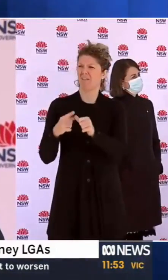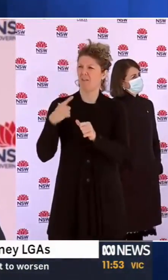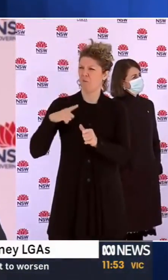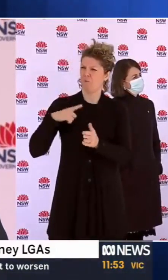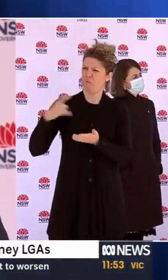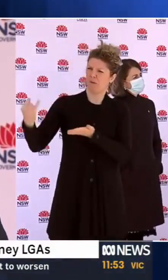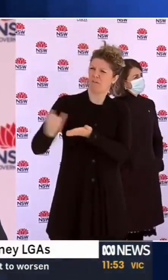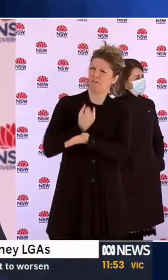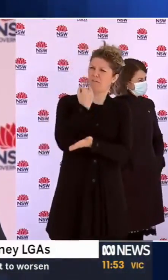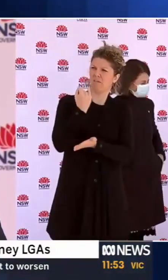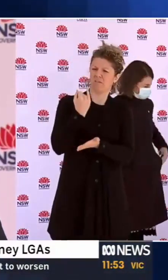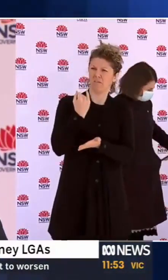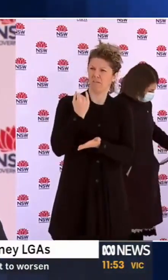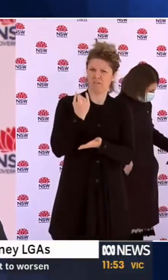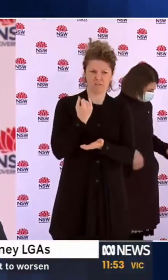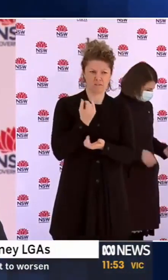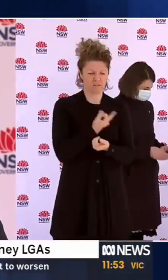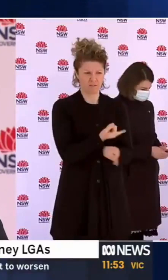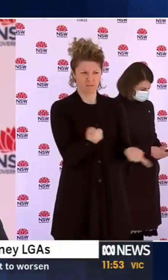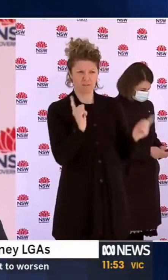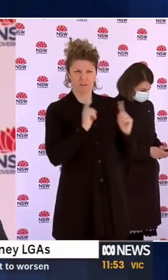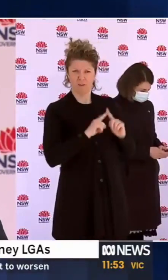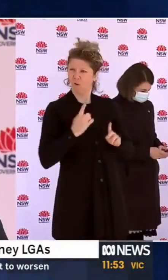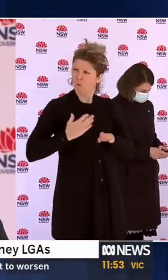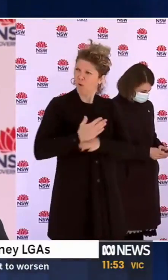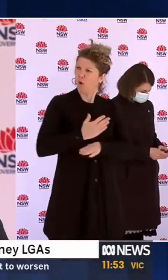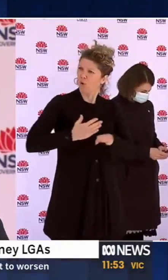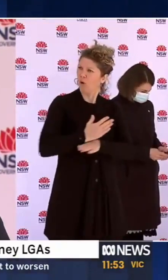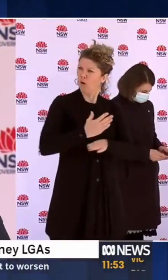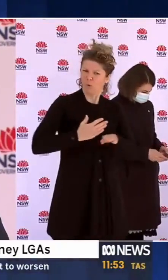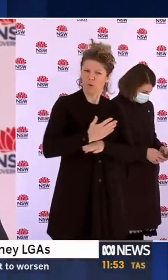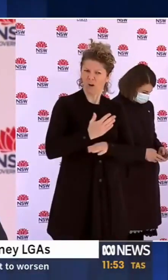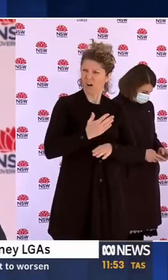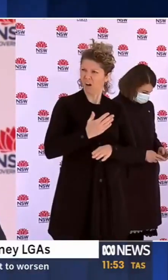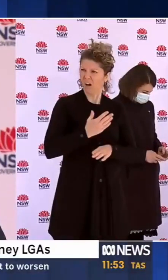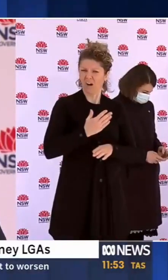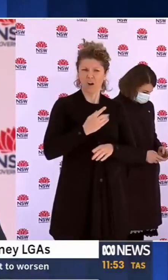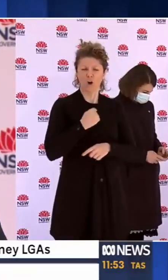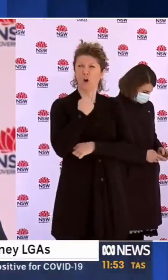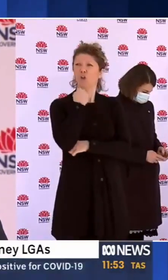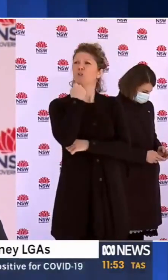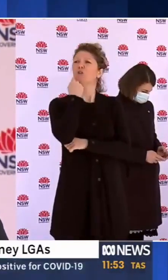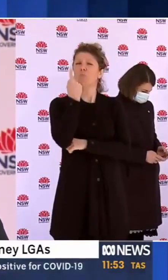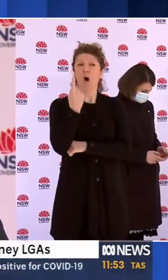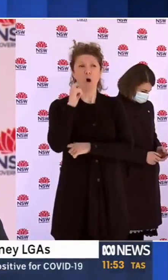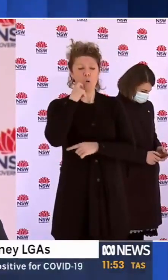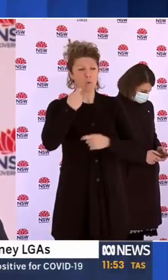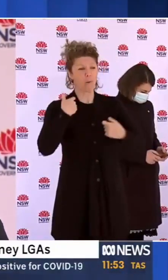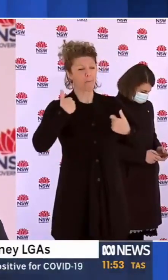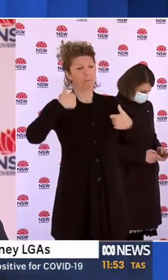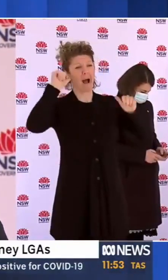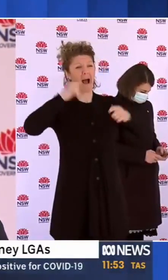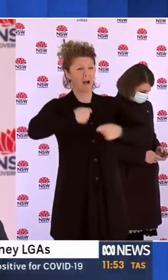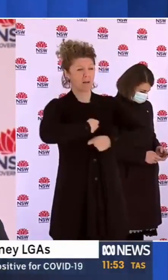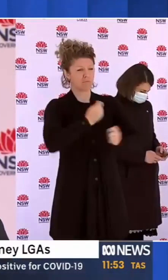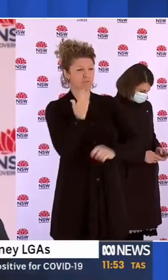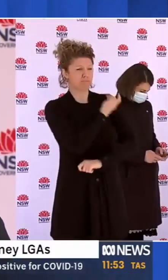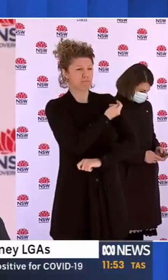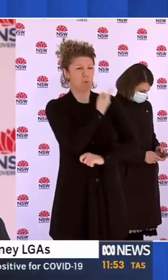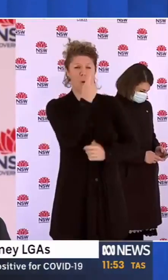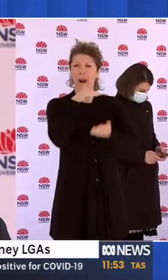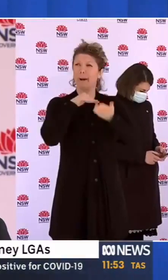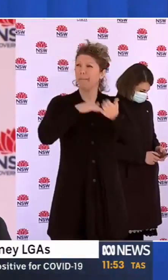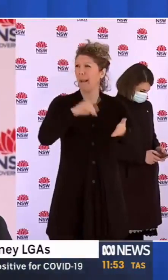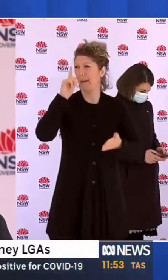accusation against frontline health staff who work their butts off and who tomorrow will have achieved a million dollar, million vaccinations